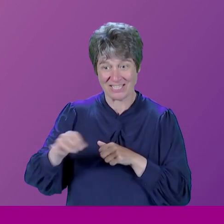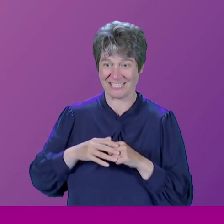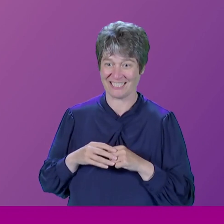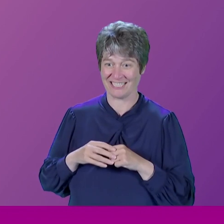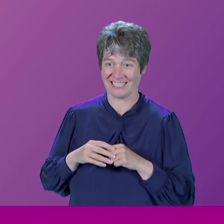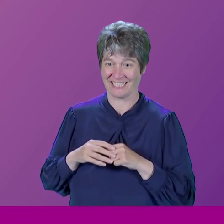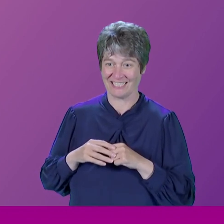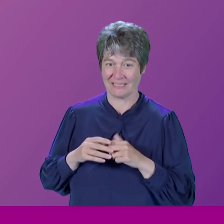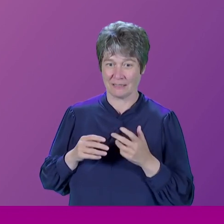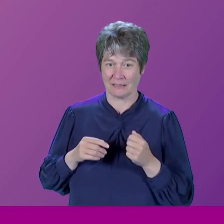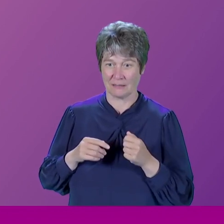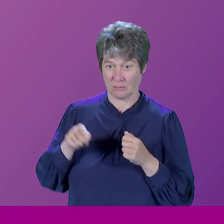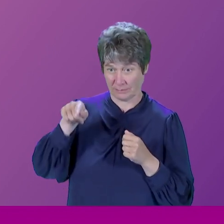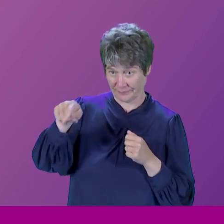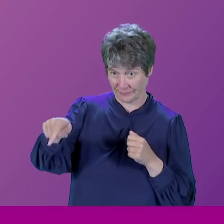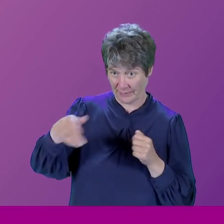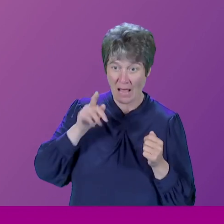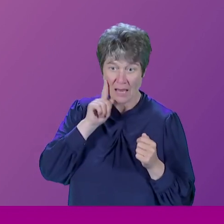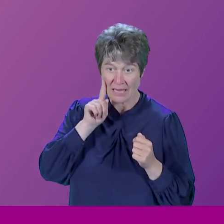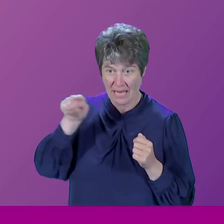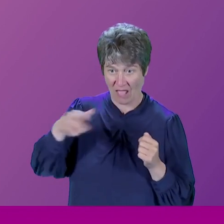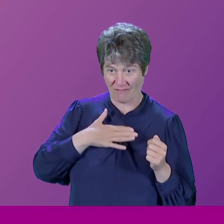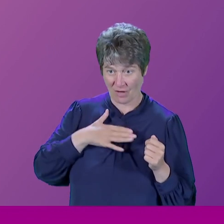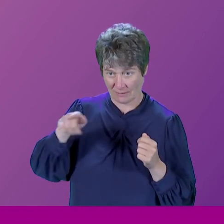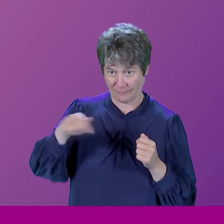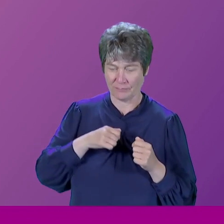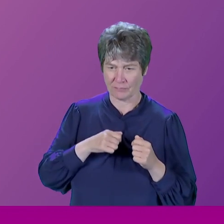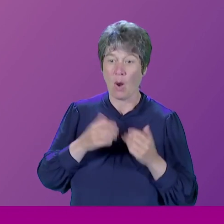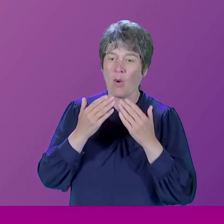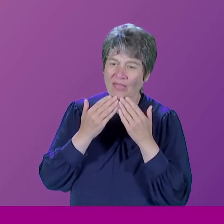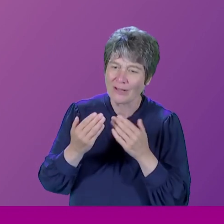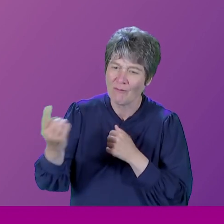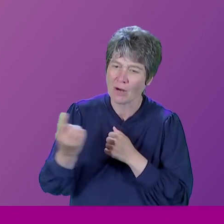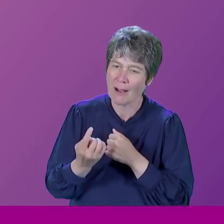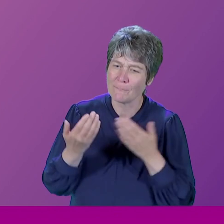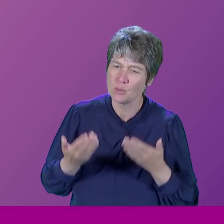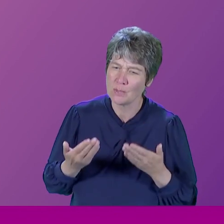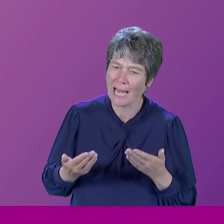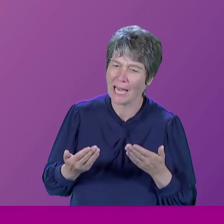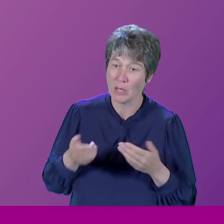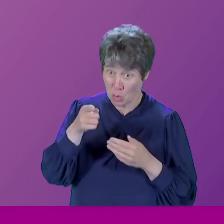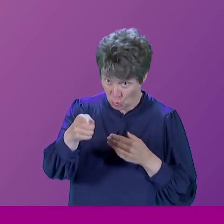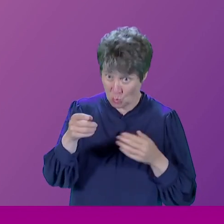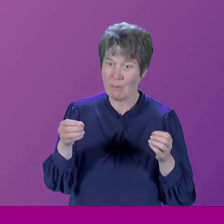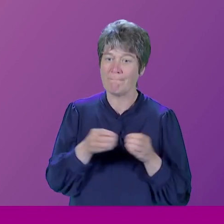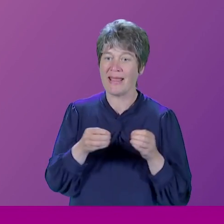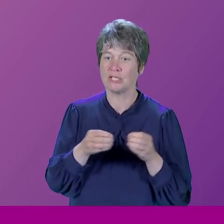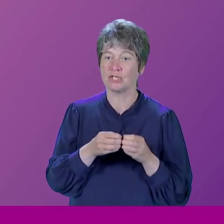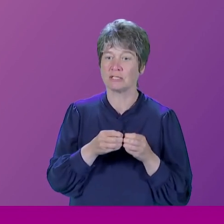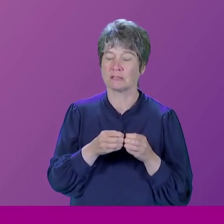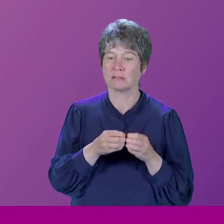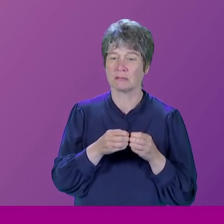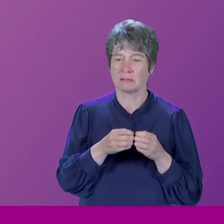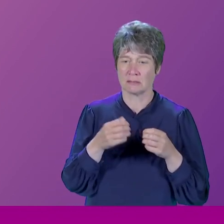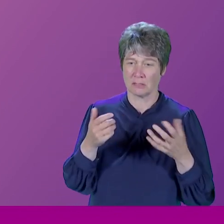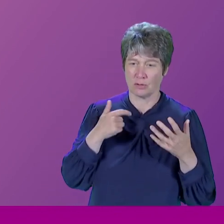Yes, the lady here, and then I'll take the next question. Thank you for coming along today. You mentioned that you were, that it was